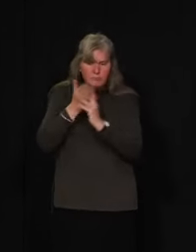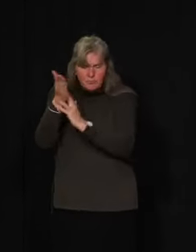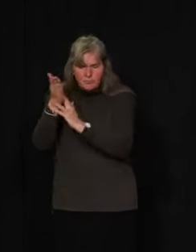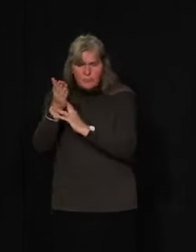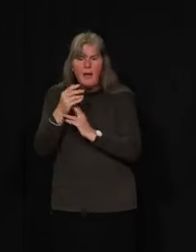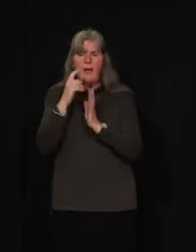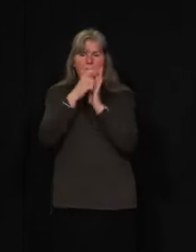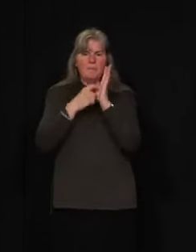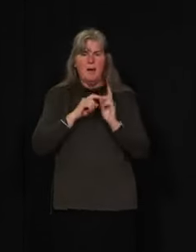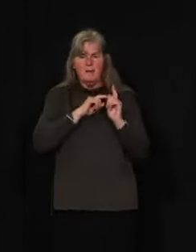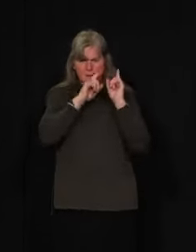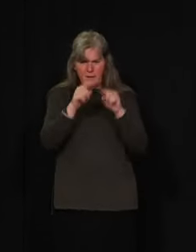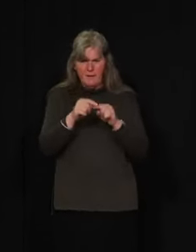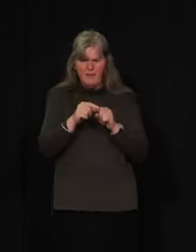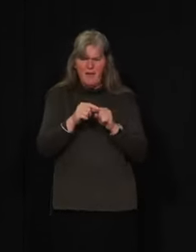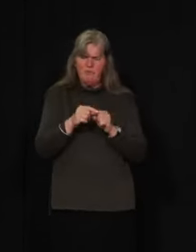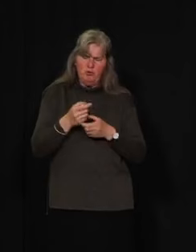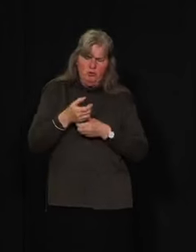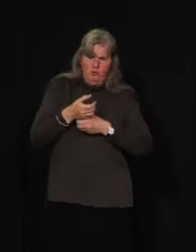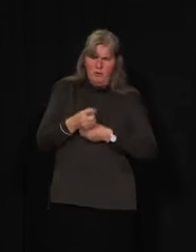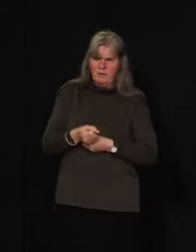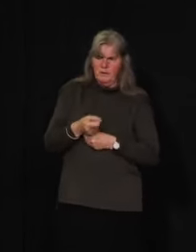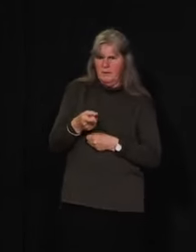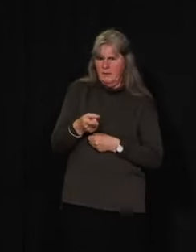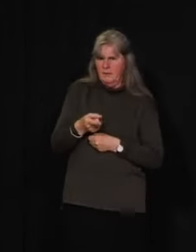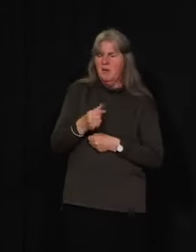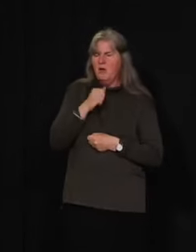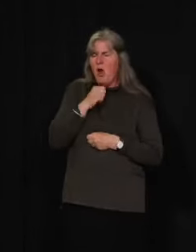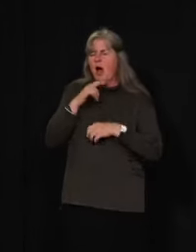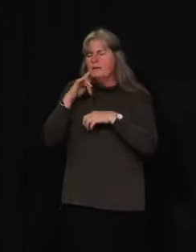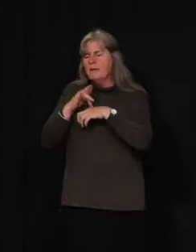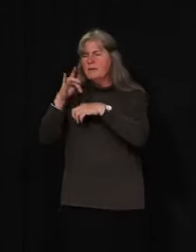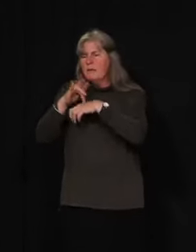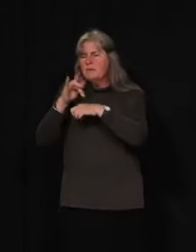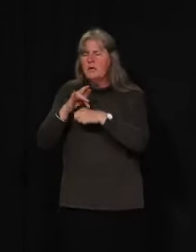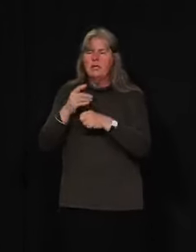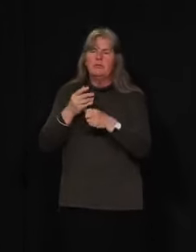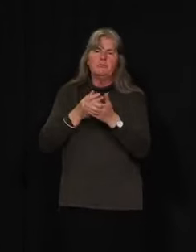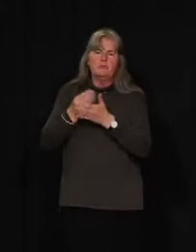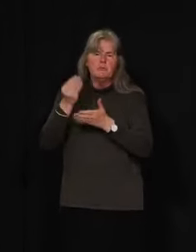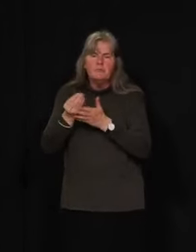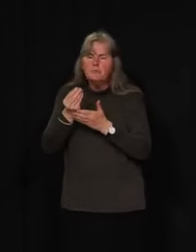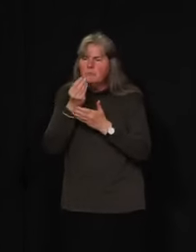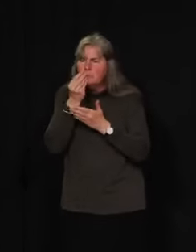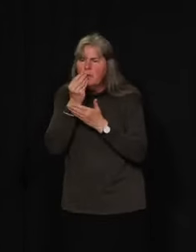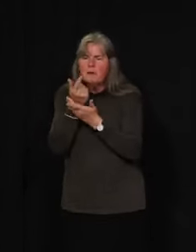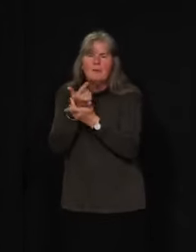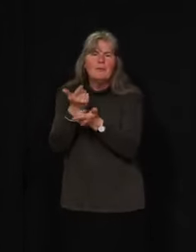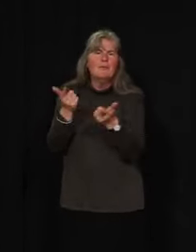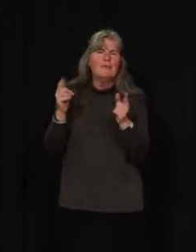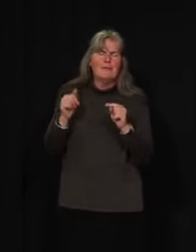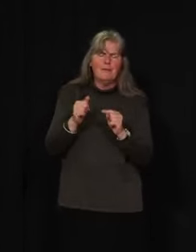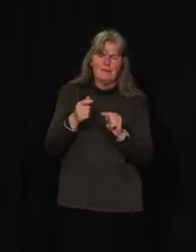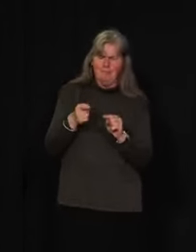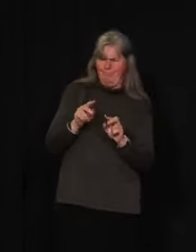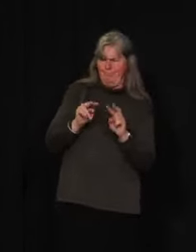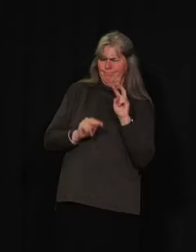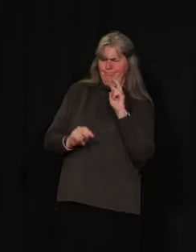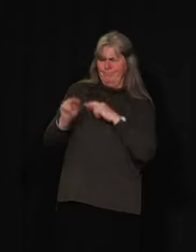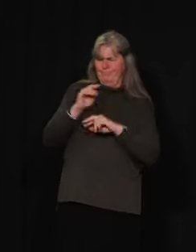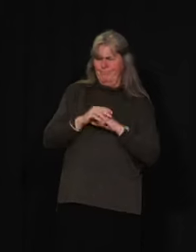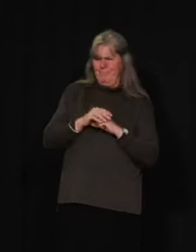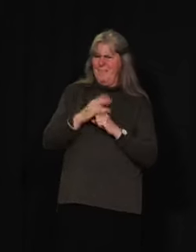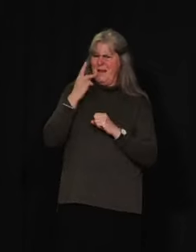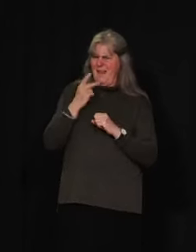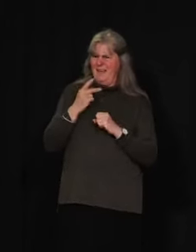The total trust in an honor system that they will not stop at grocery stores or anywhere else seems to not be working, judging by the number of US and other out